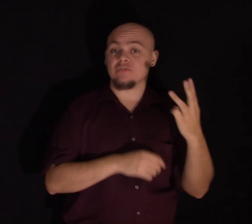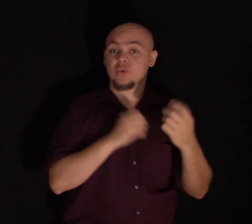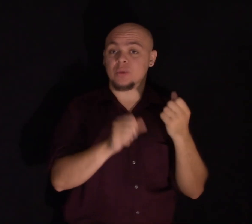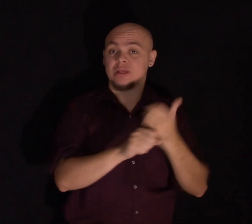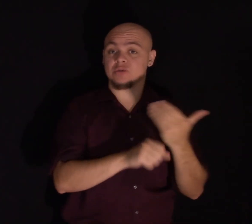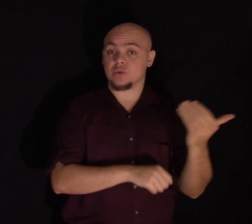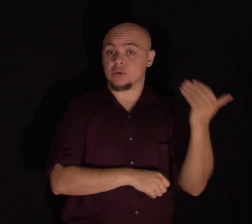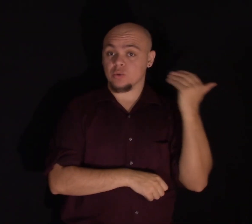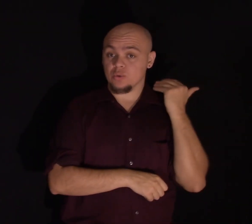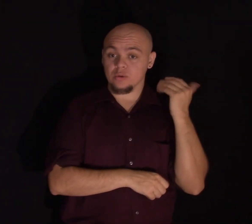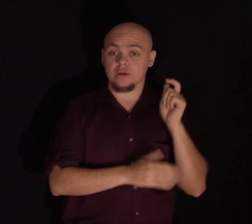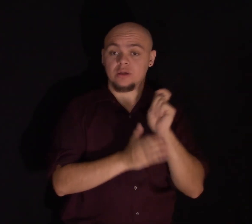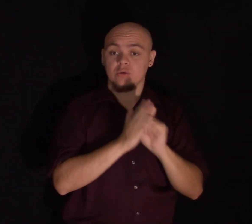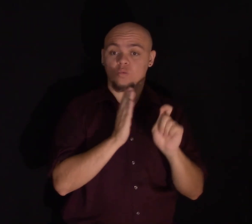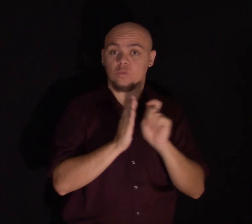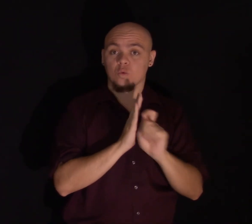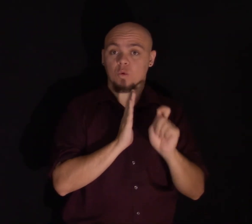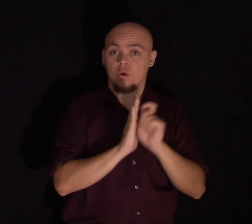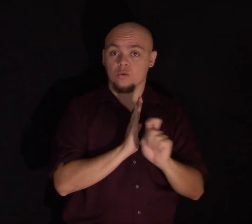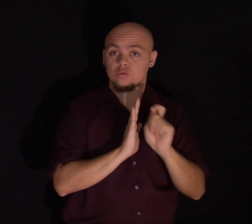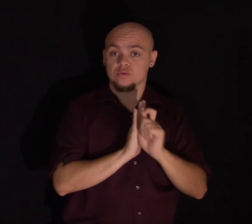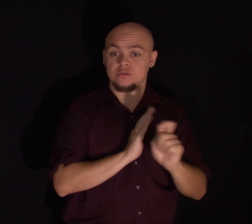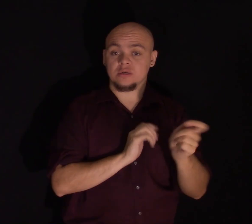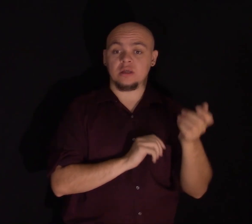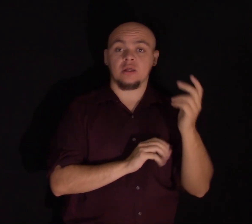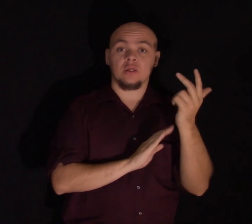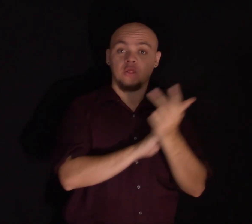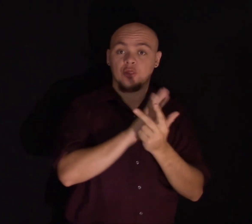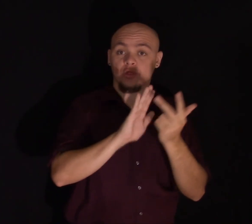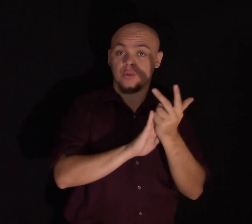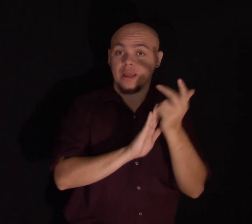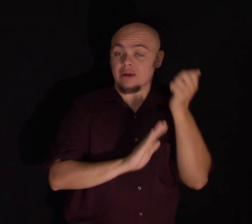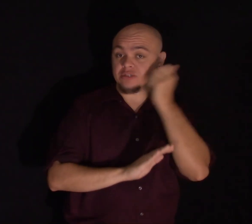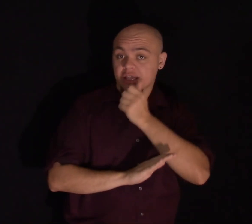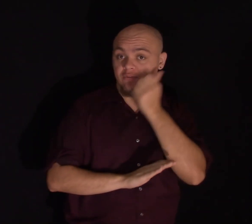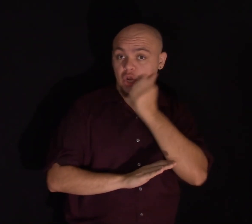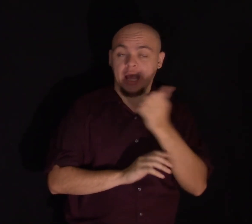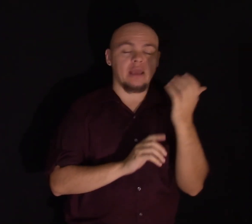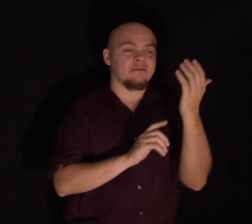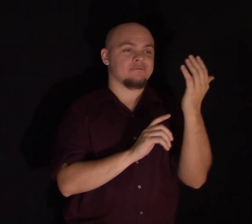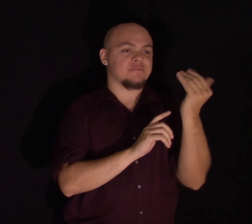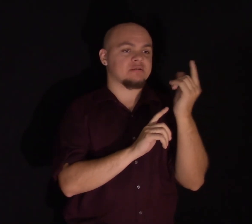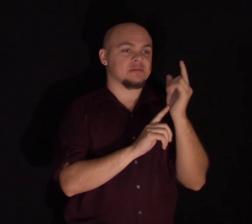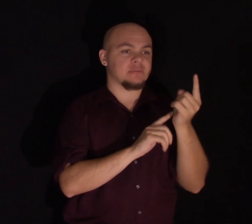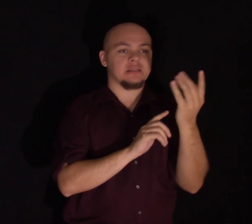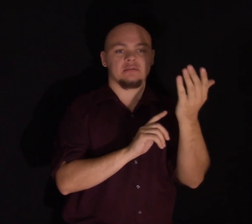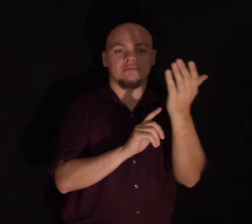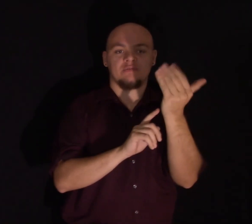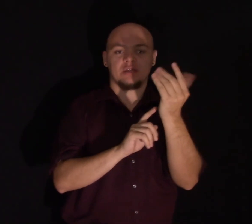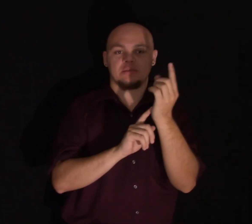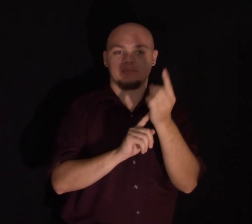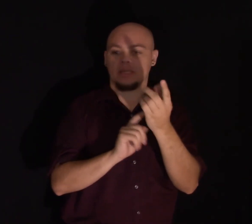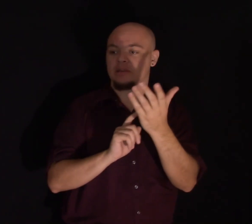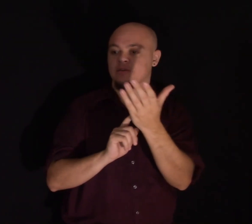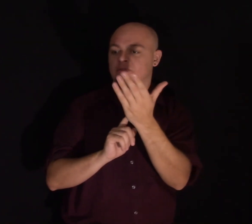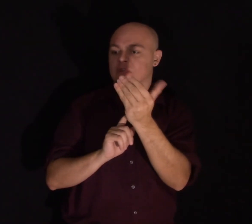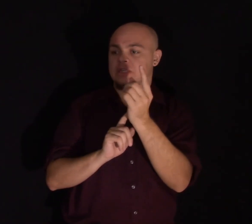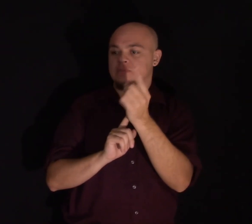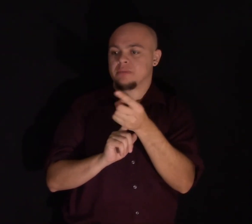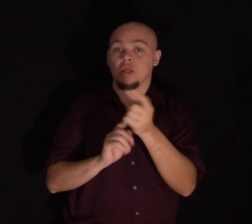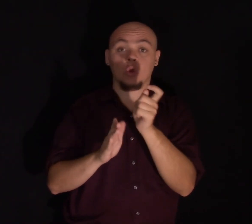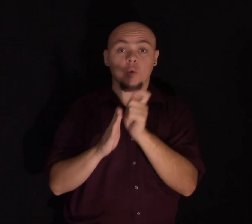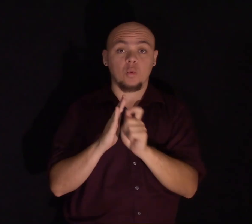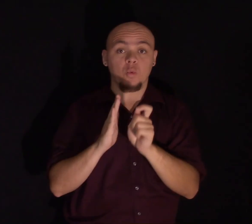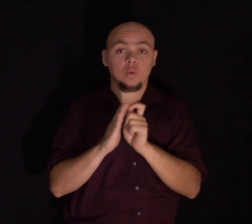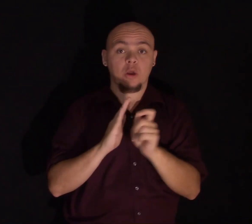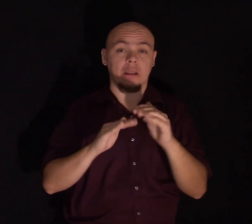wrote for three hours a day for 15 minutes at a time and wrote at least